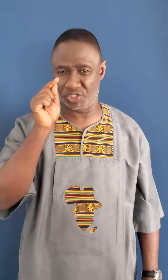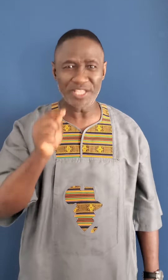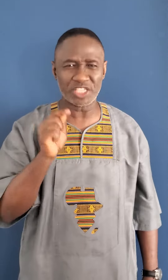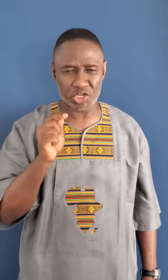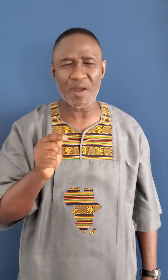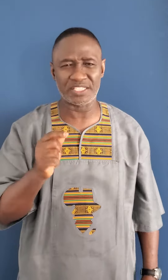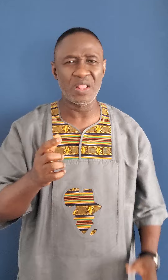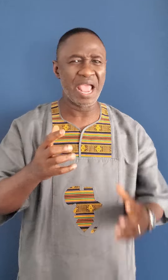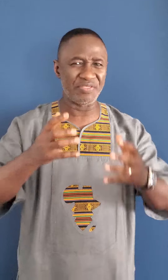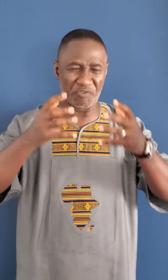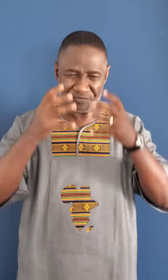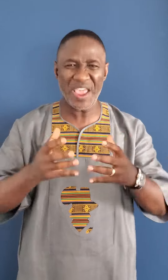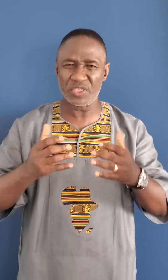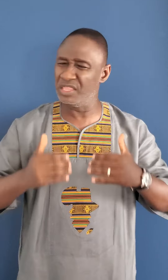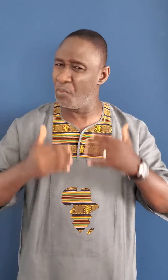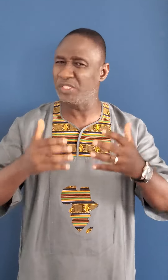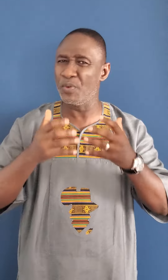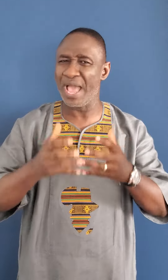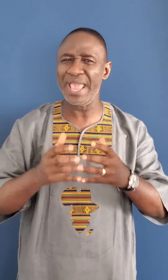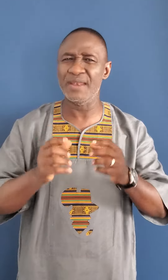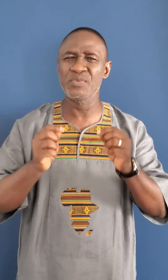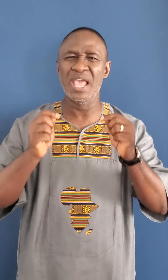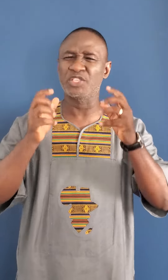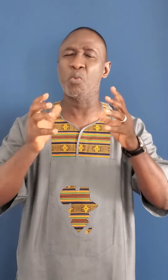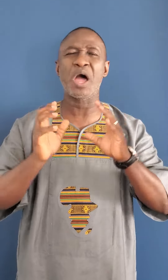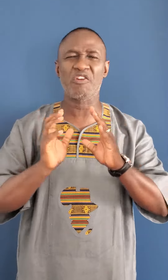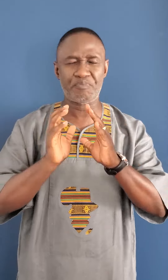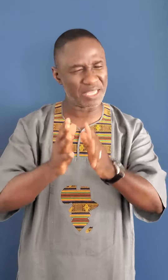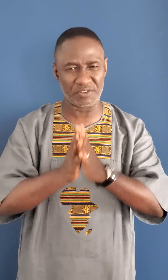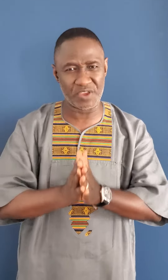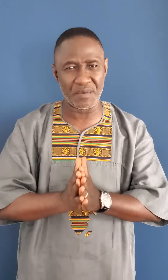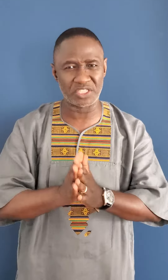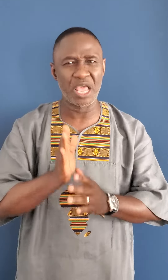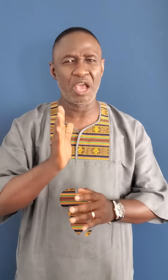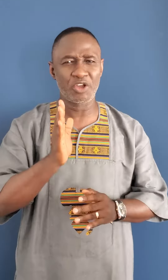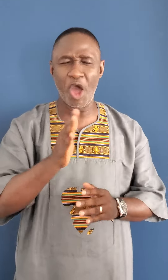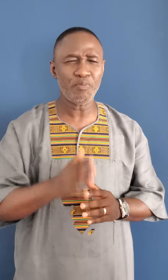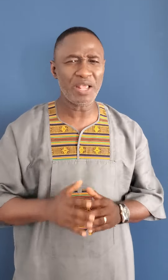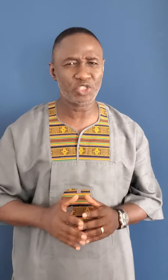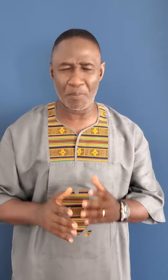jesus christ and the faith in which we are in is one of perseverance god bless you